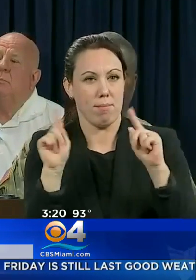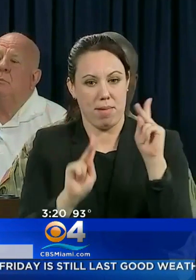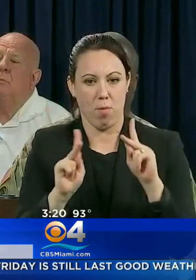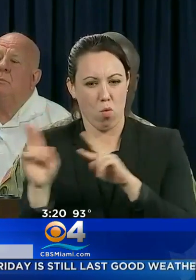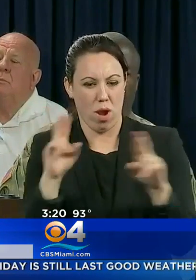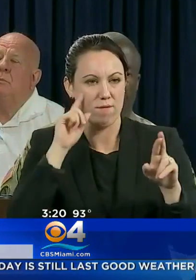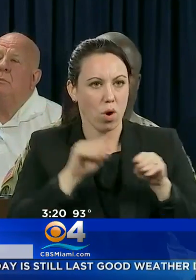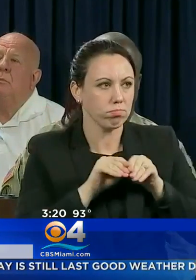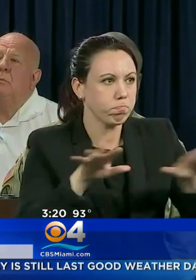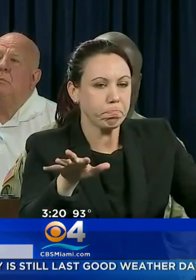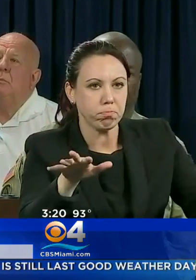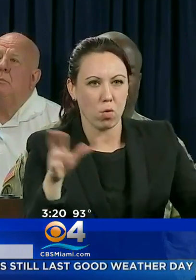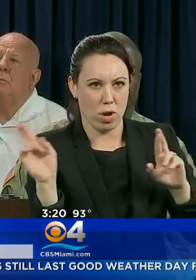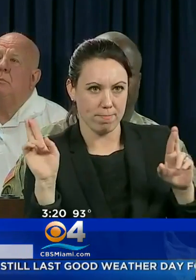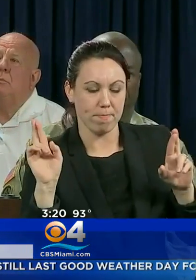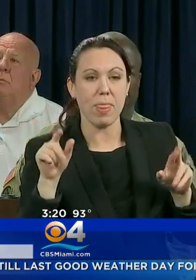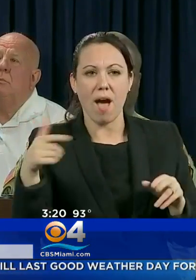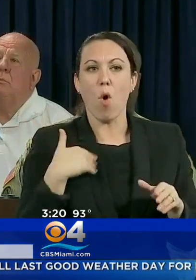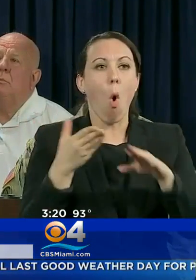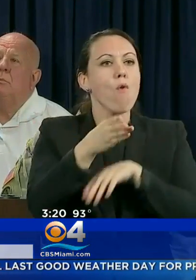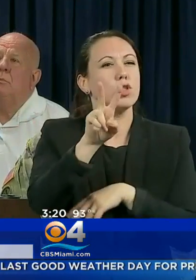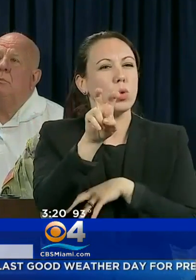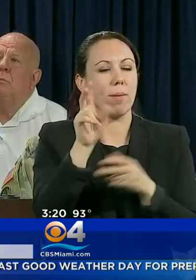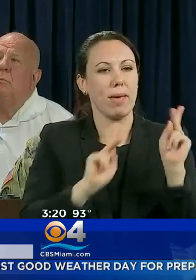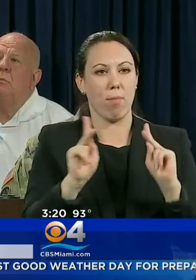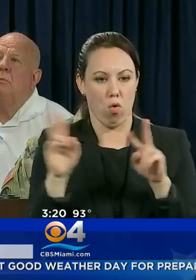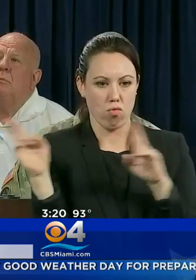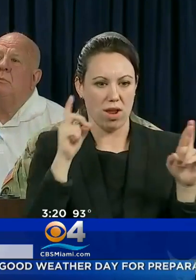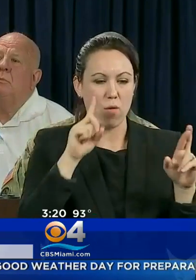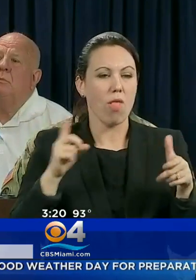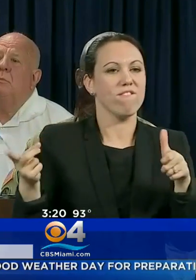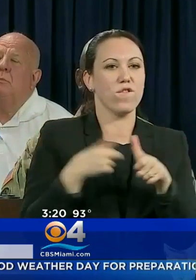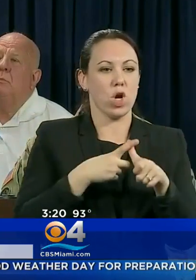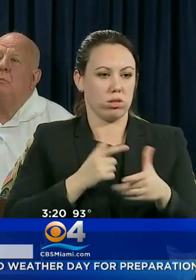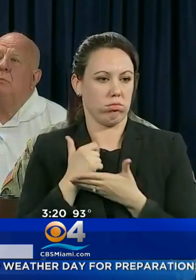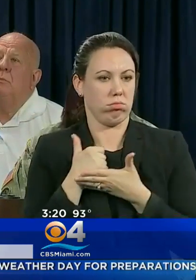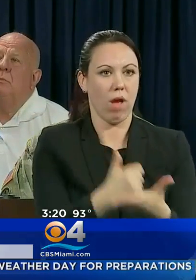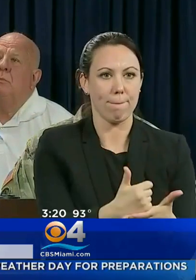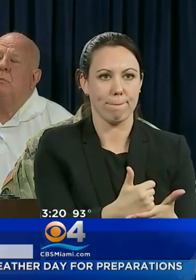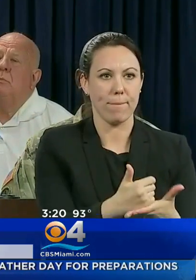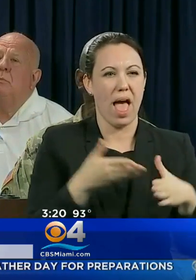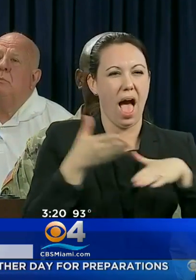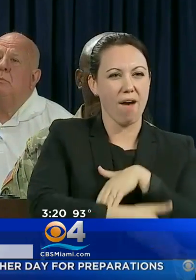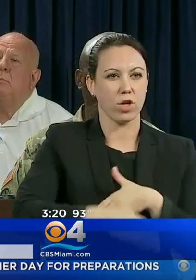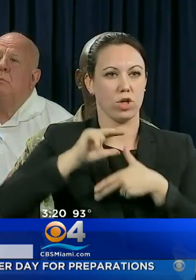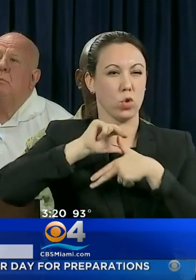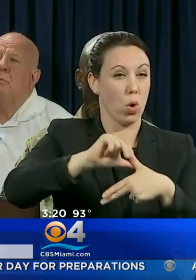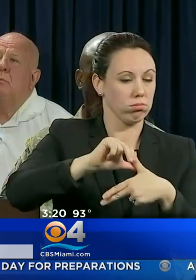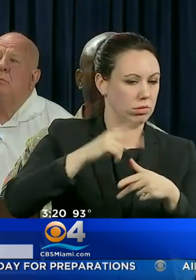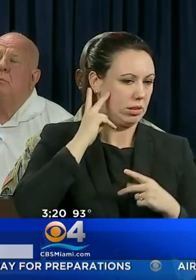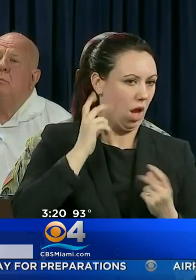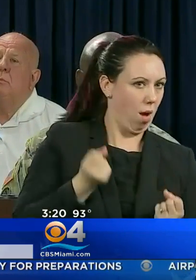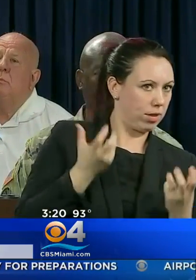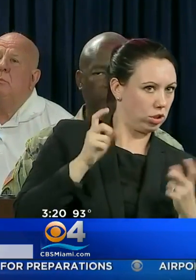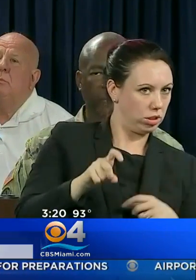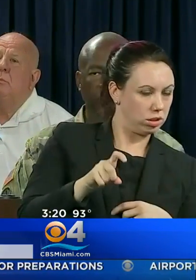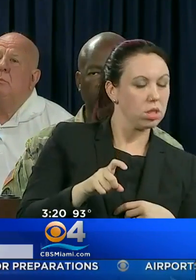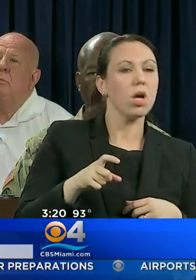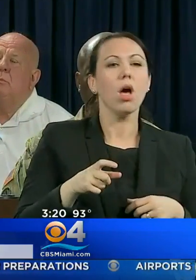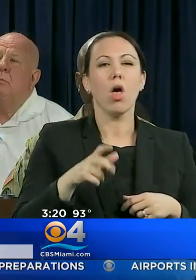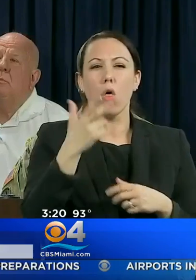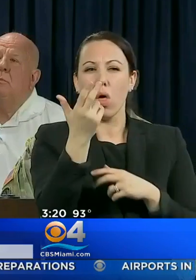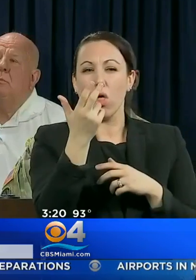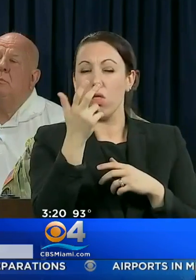FWC THEY ARE PLANNING FOR FIRST WAVE OF RESPONSE BASED ON POTENTIAL STORM IMPACT. 30 TEAMS SUPPORTING